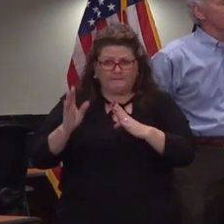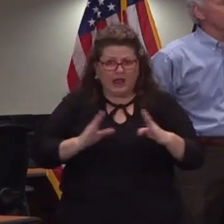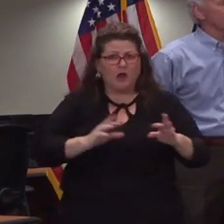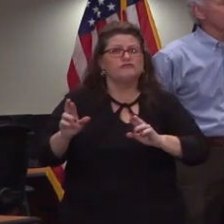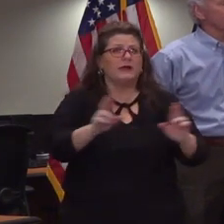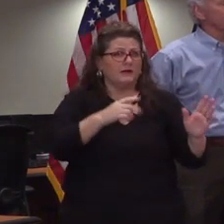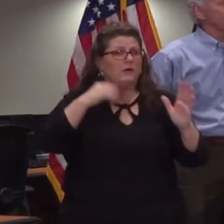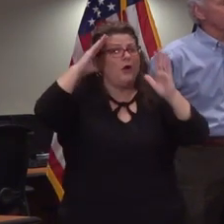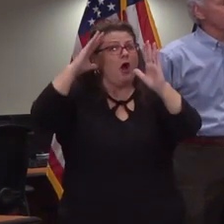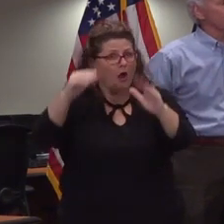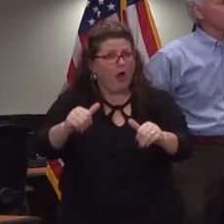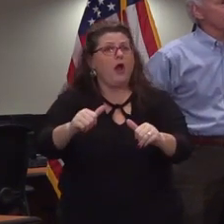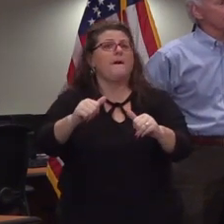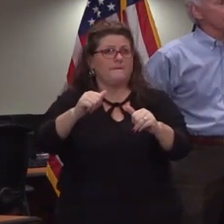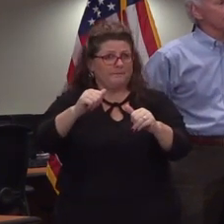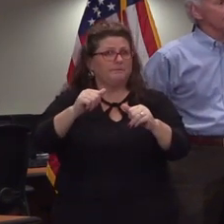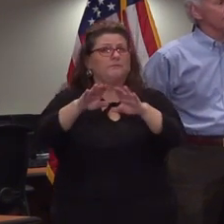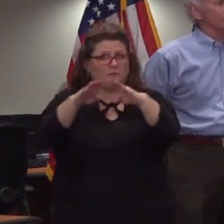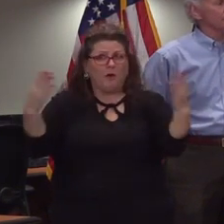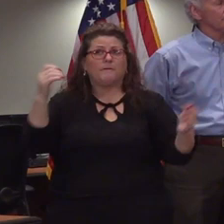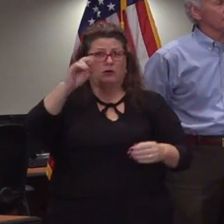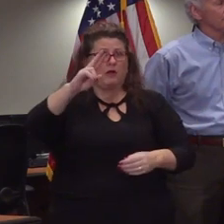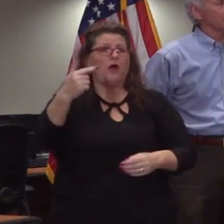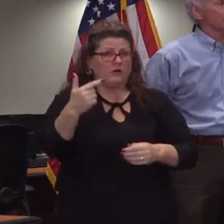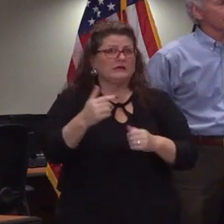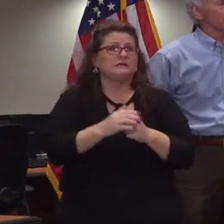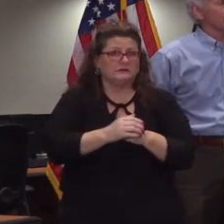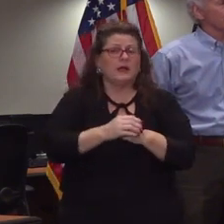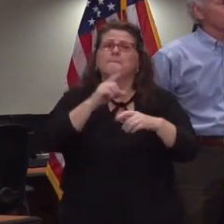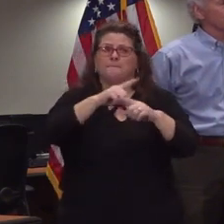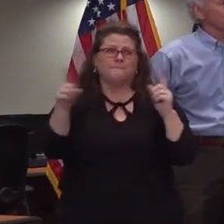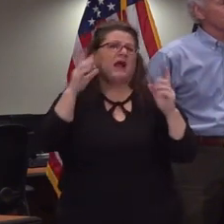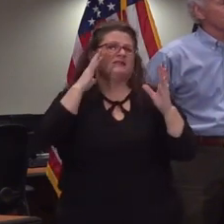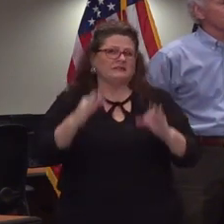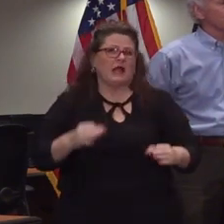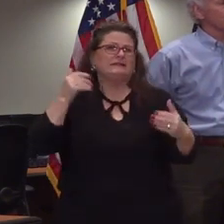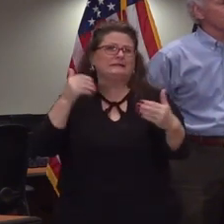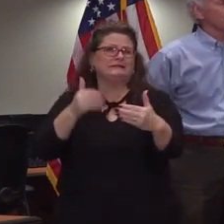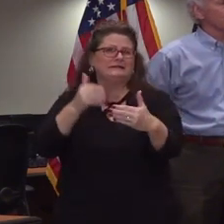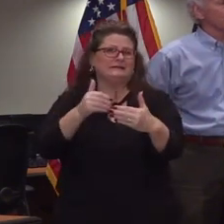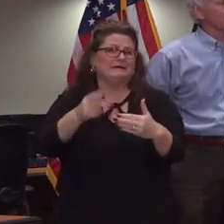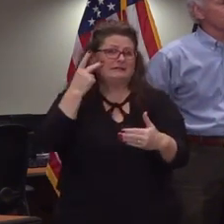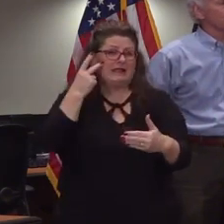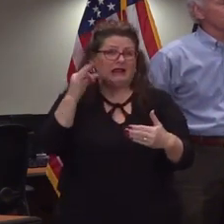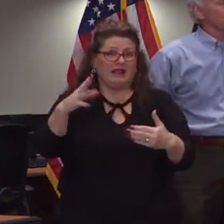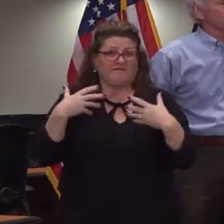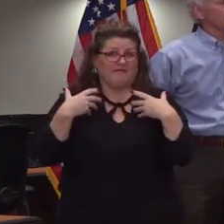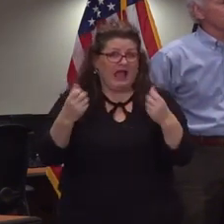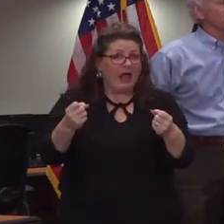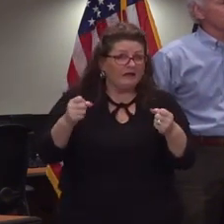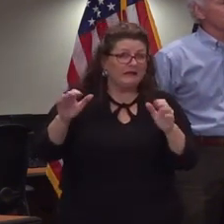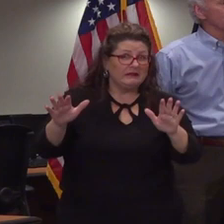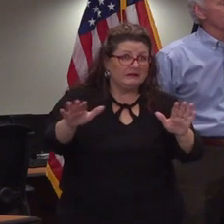go but you know that the answer to that question will have to be made as we get a little closer and to see how healthy everybody is and how our